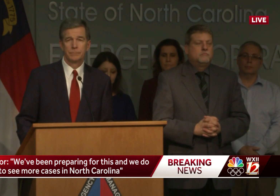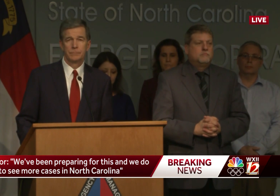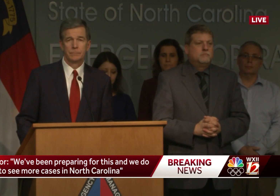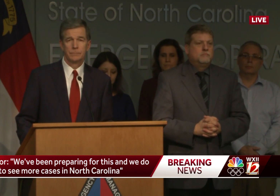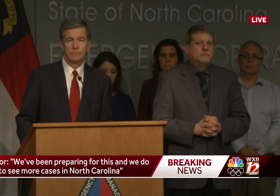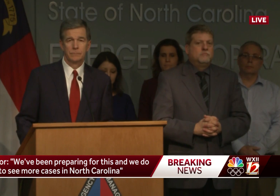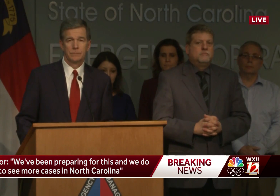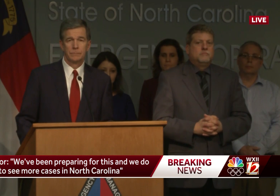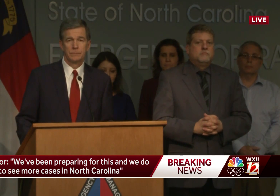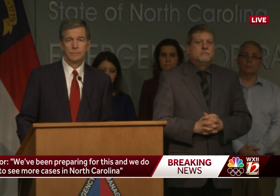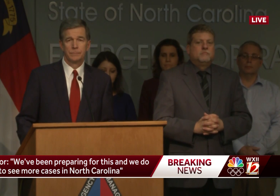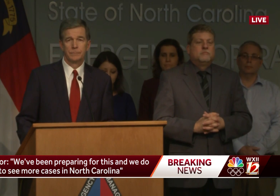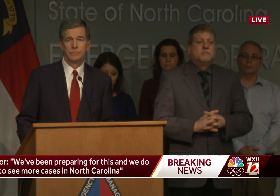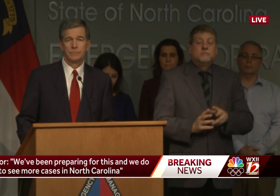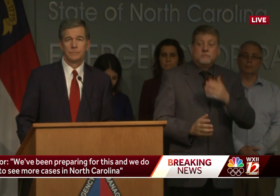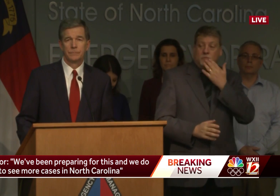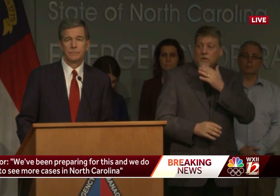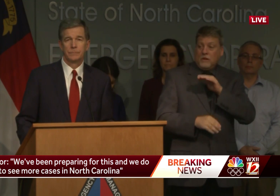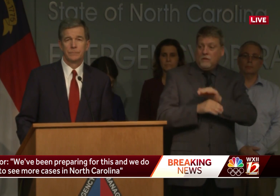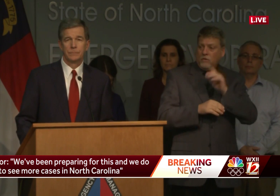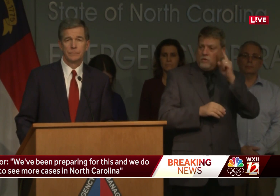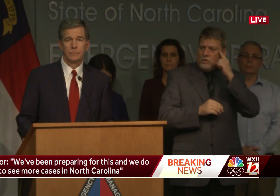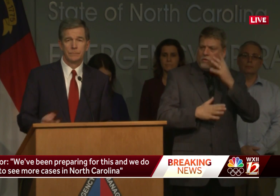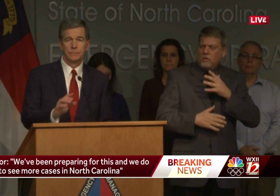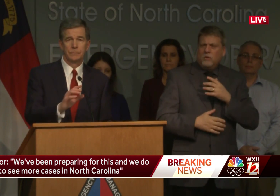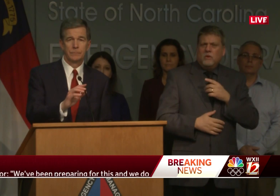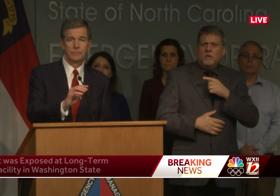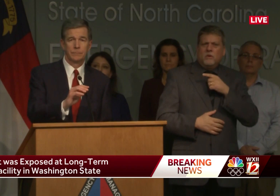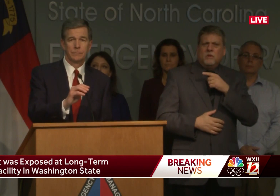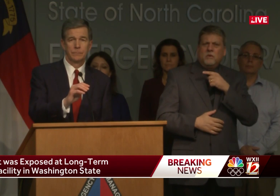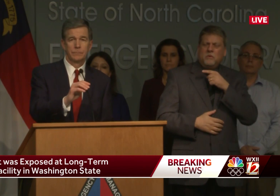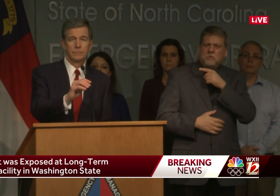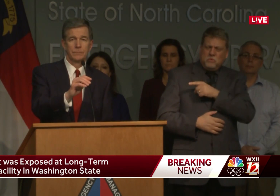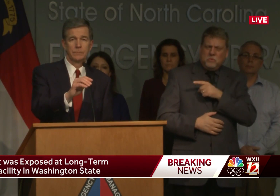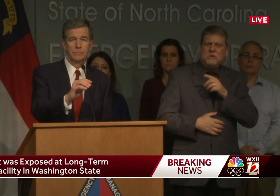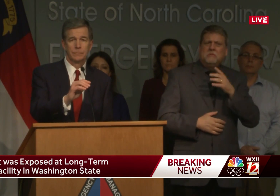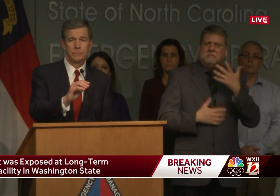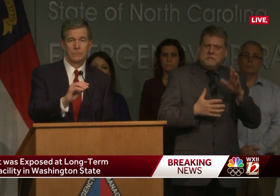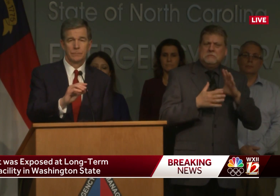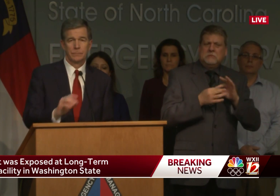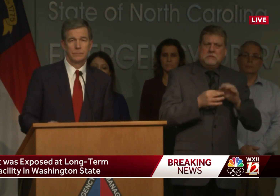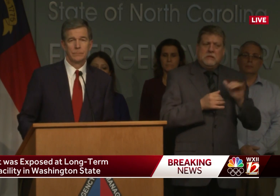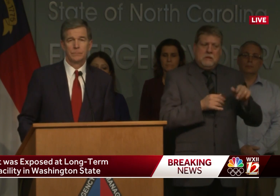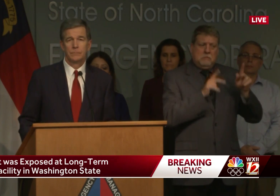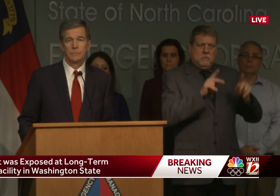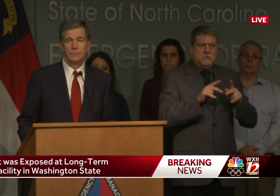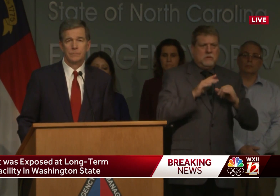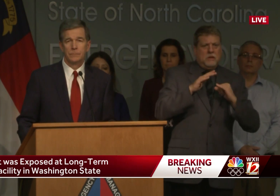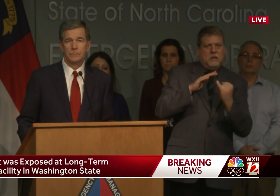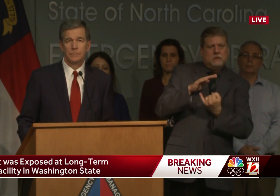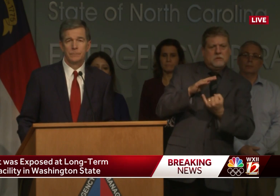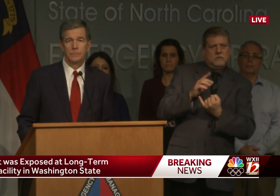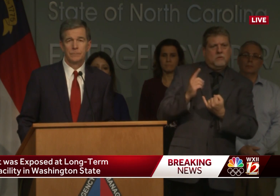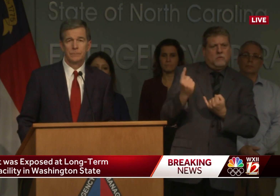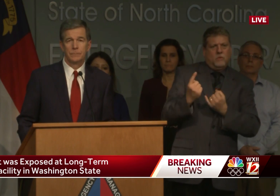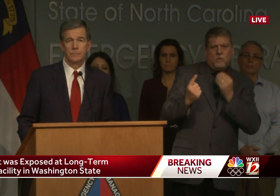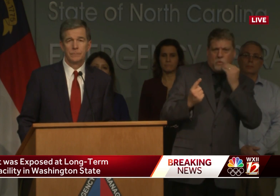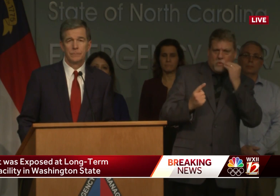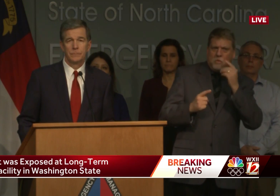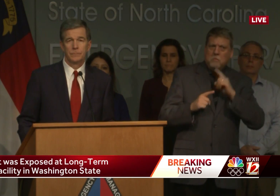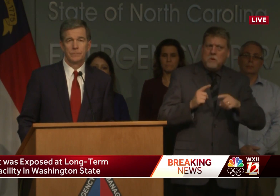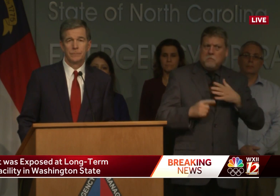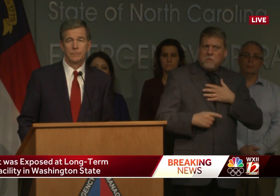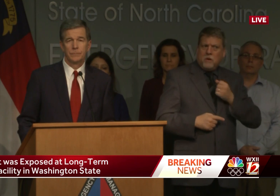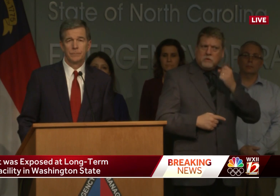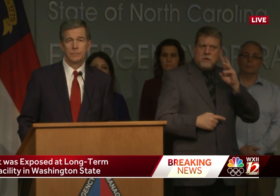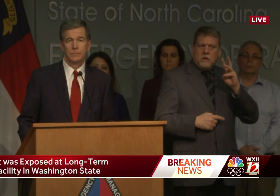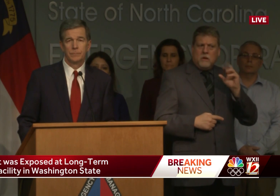Good afternoon, Governor. I know that you said that the victim is in isolation, but I also understand that Wake Hospital is a